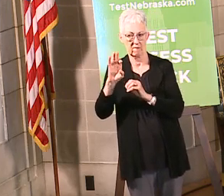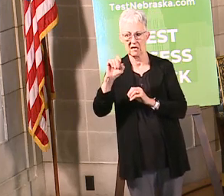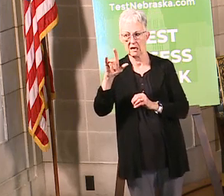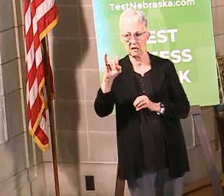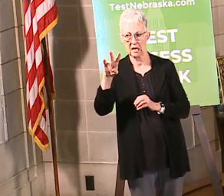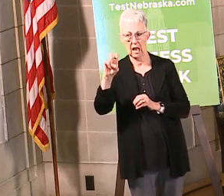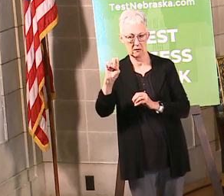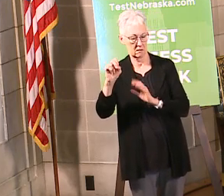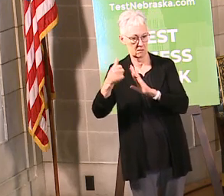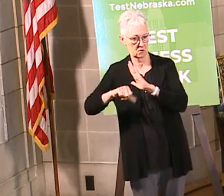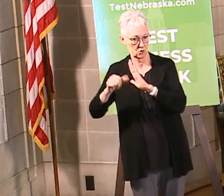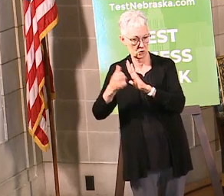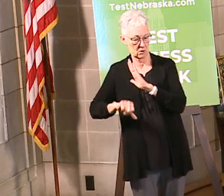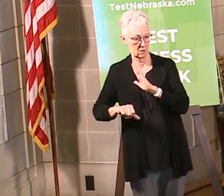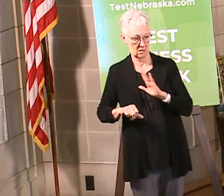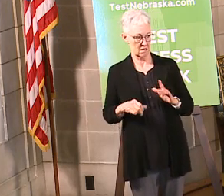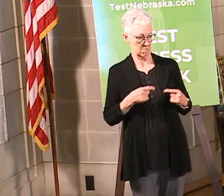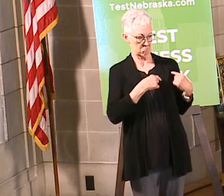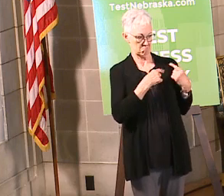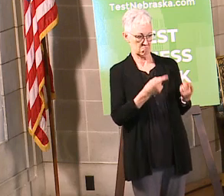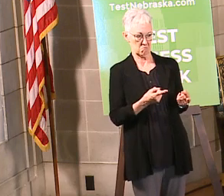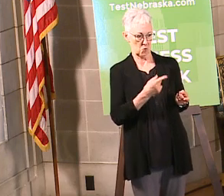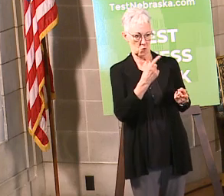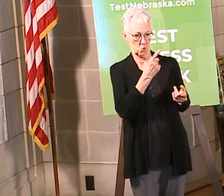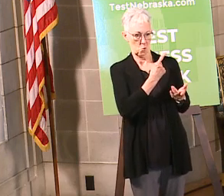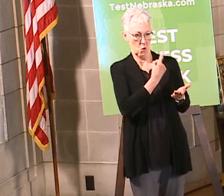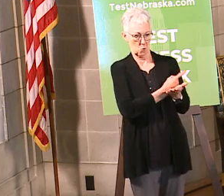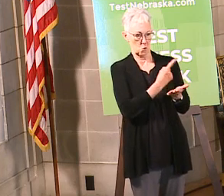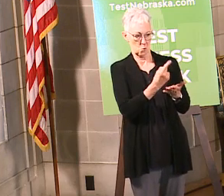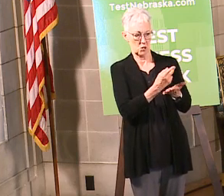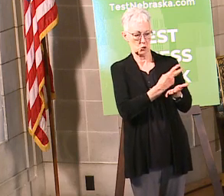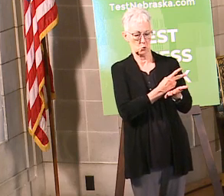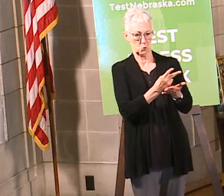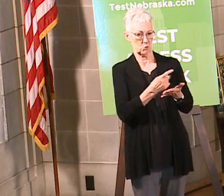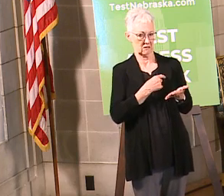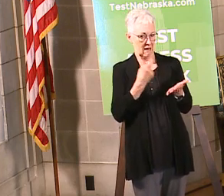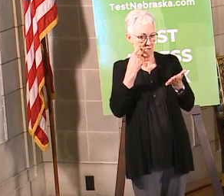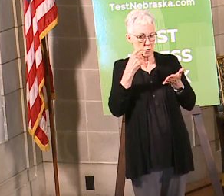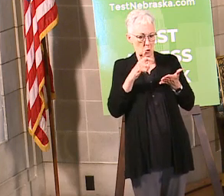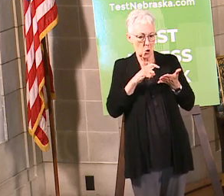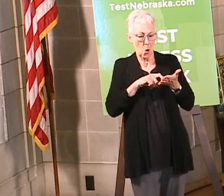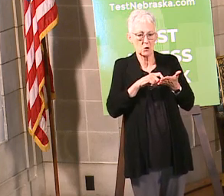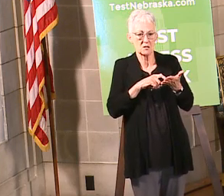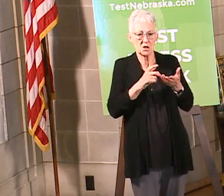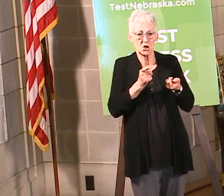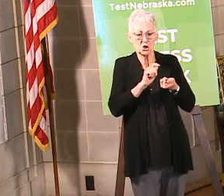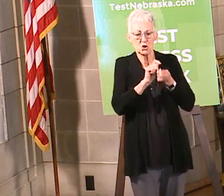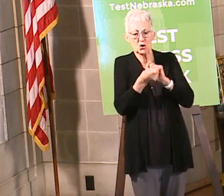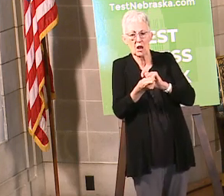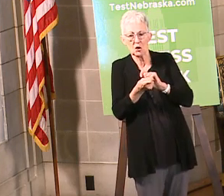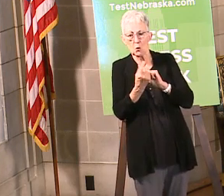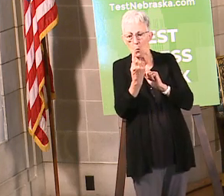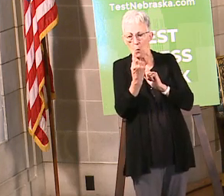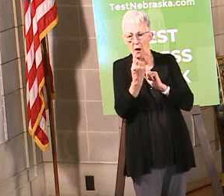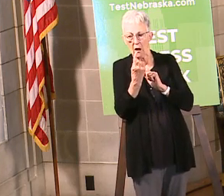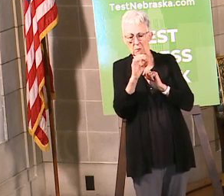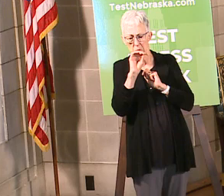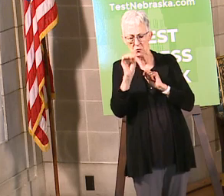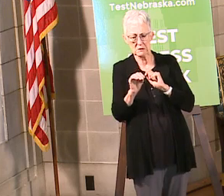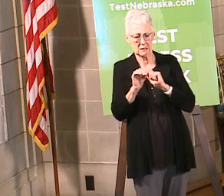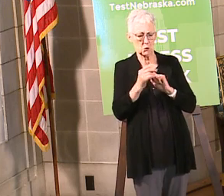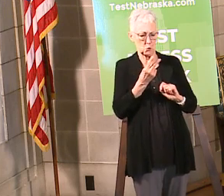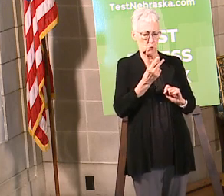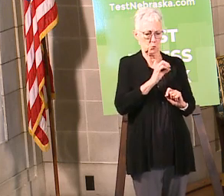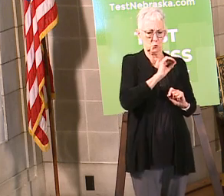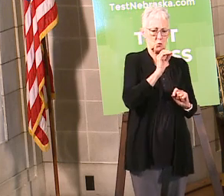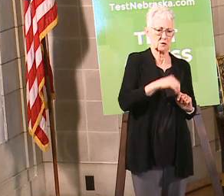i've i've noticed only a one or two percent change in all those numbers that we've had so you know obviously it's going to get a little bit higher